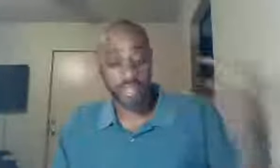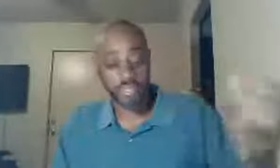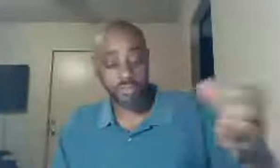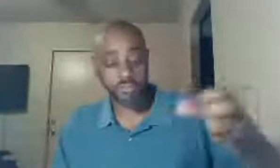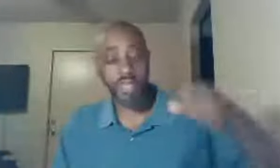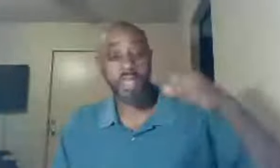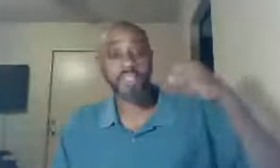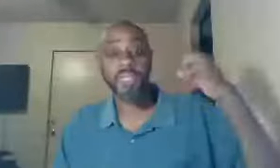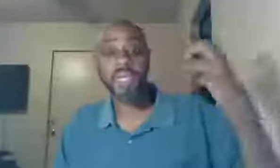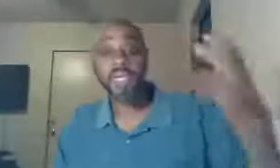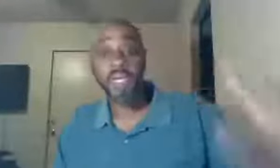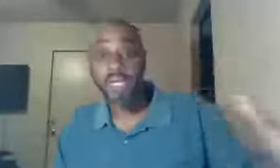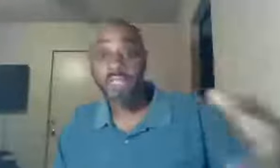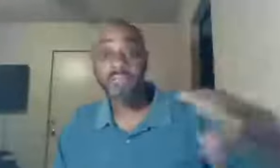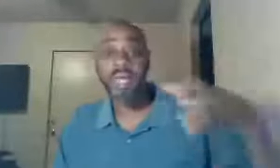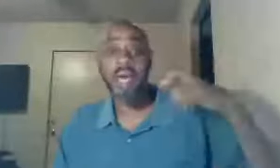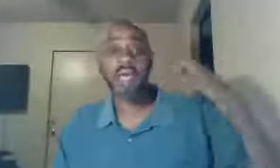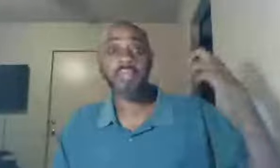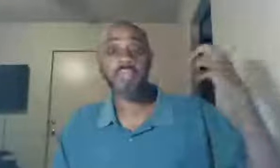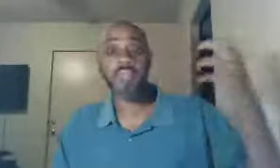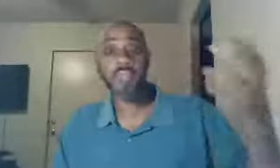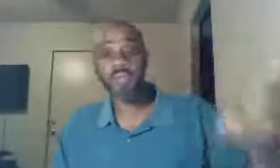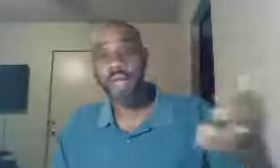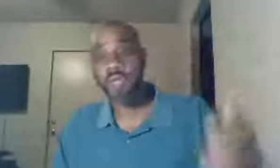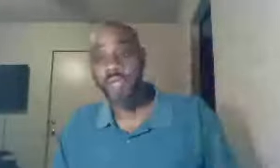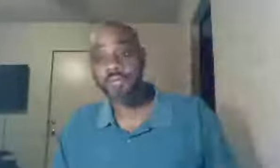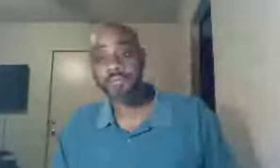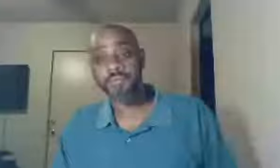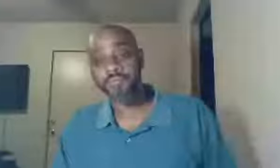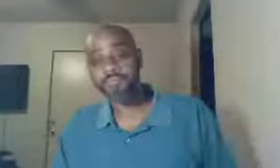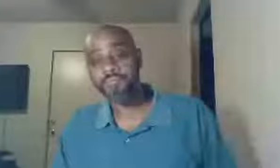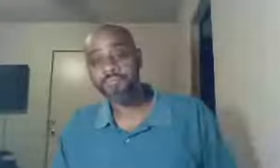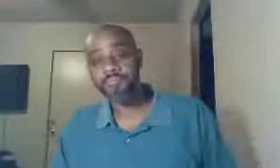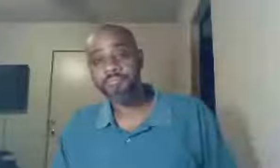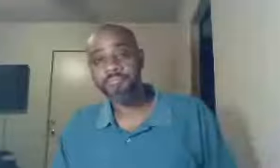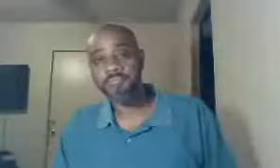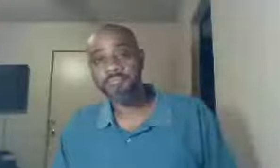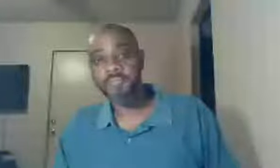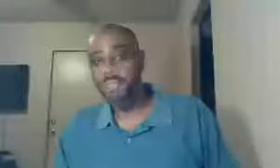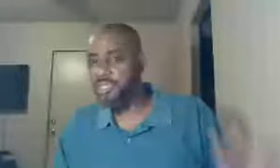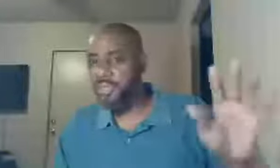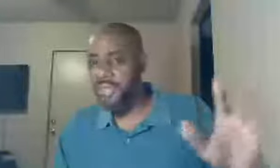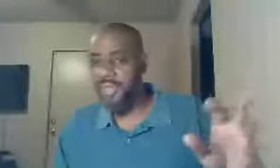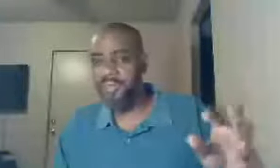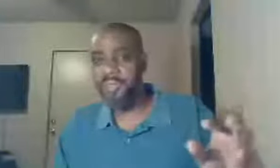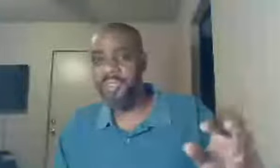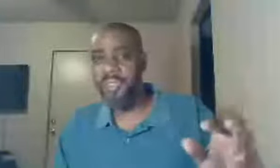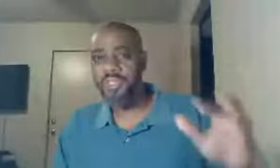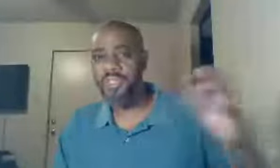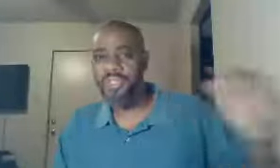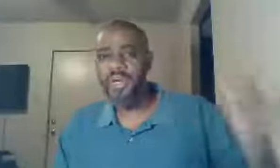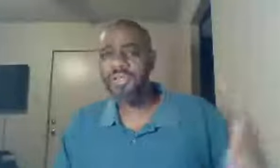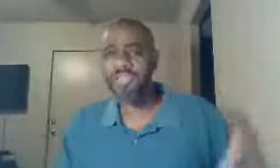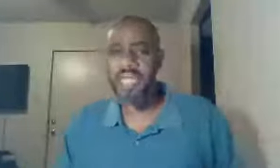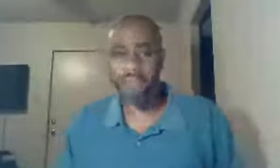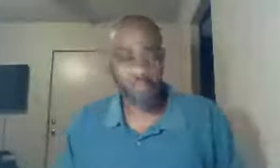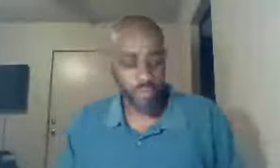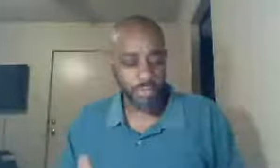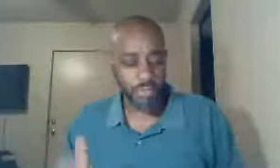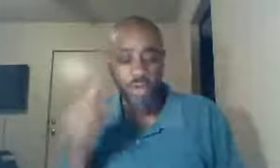lust of the flesh, lust of the eyes, pride of life, let me slow it down, do you understand, before we move on,